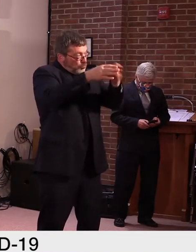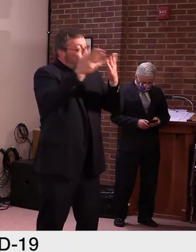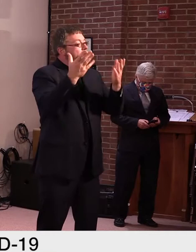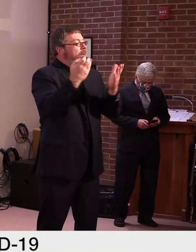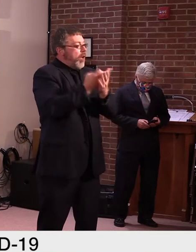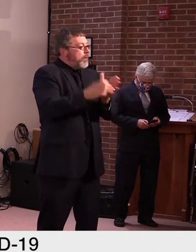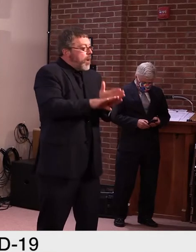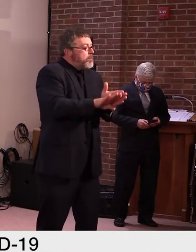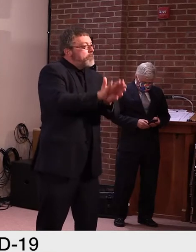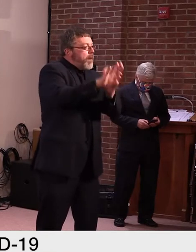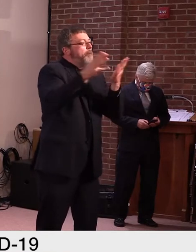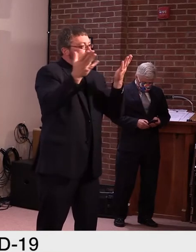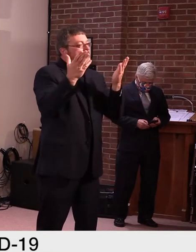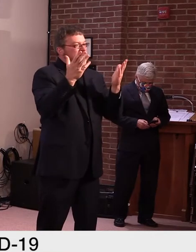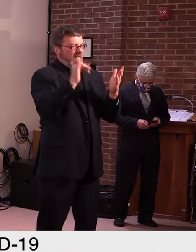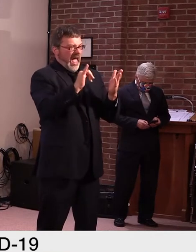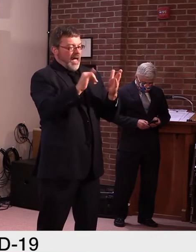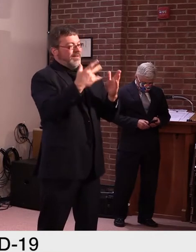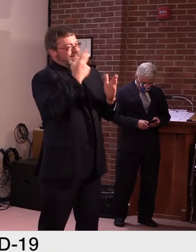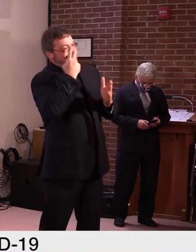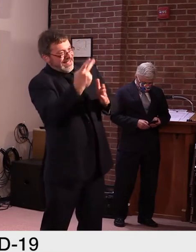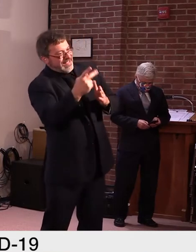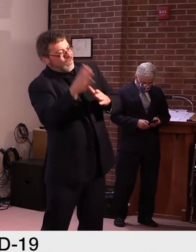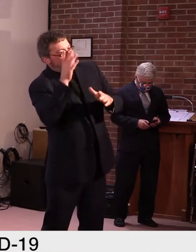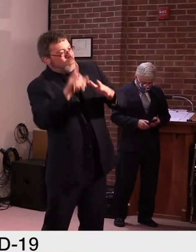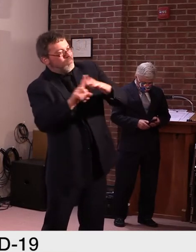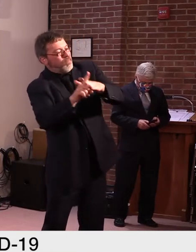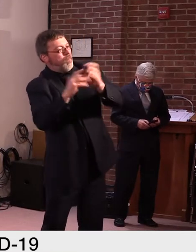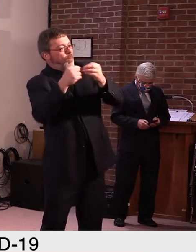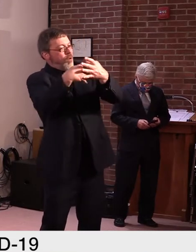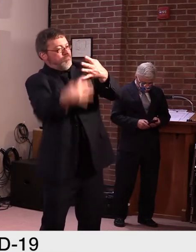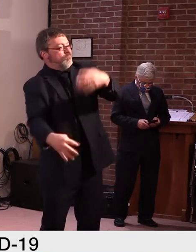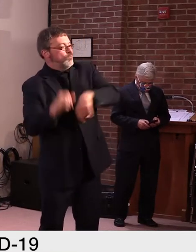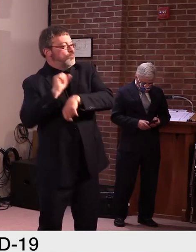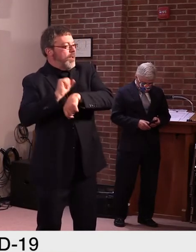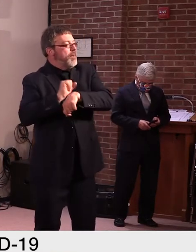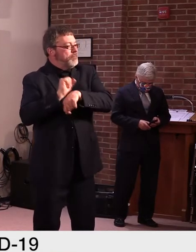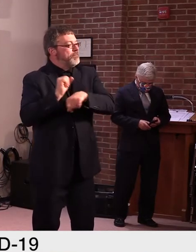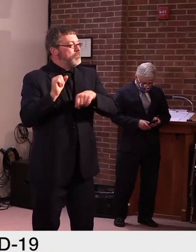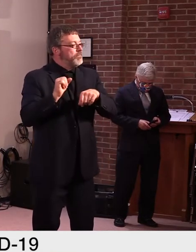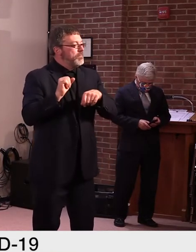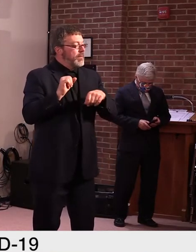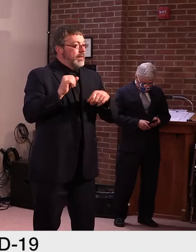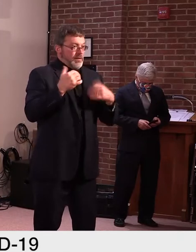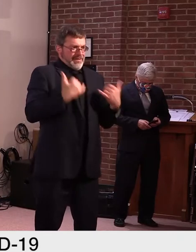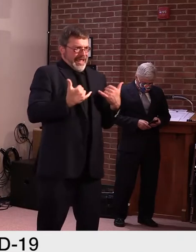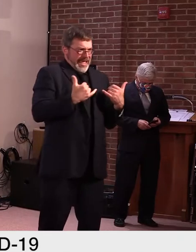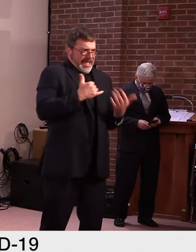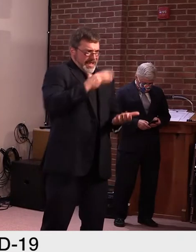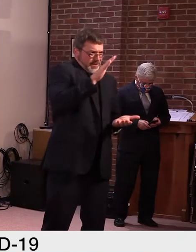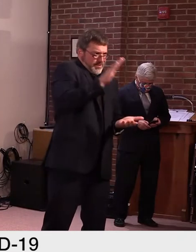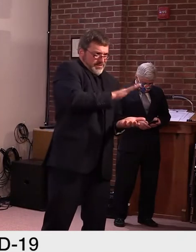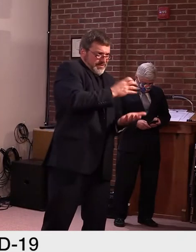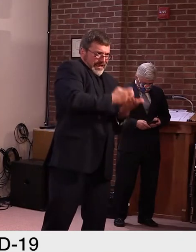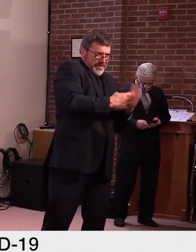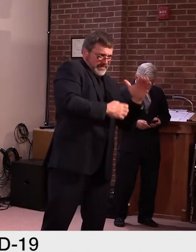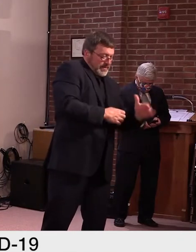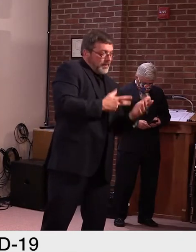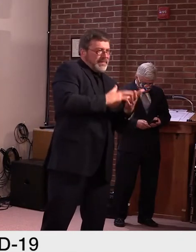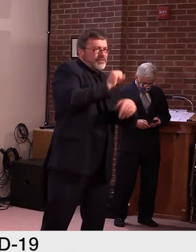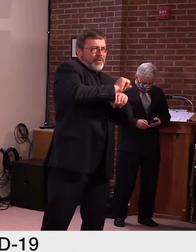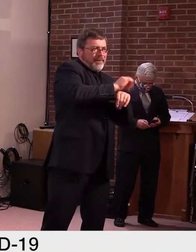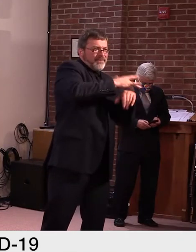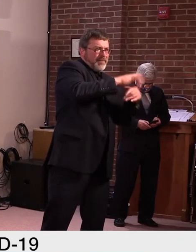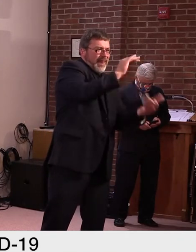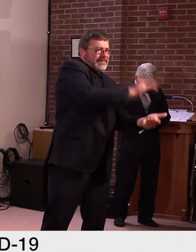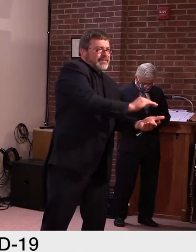for those, uh, the vast majority of those on unemployment, there aren't jobs available for them. But, but again, uh, every time we take a turn in